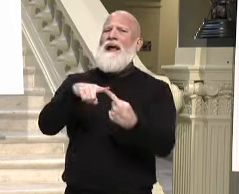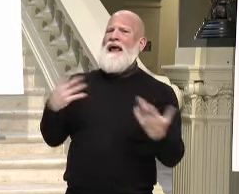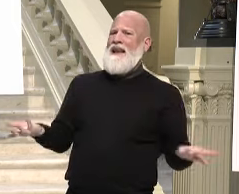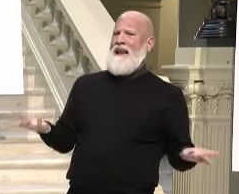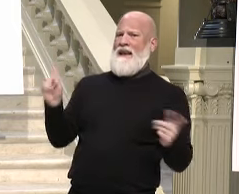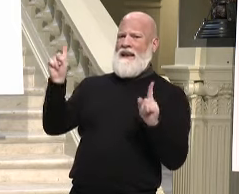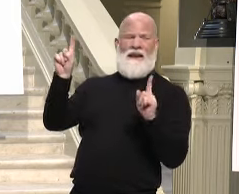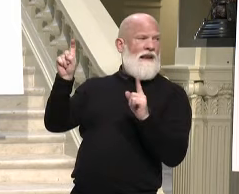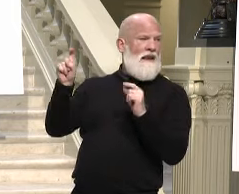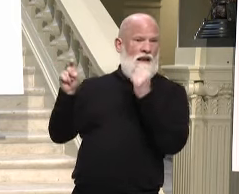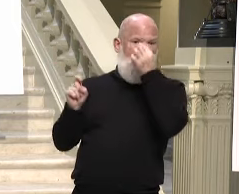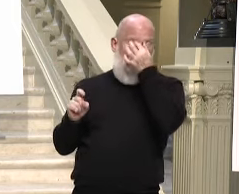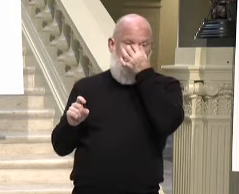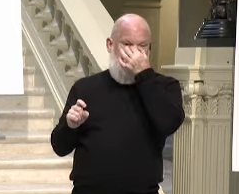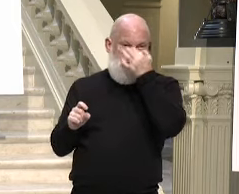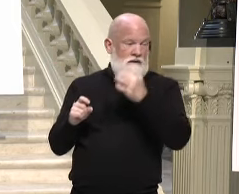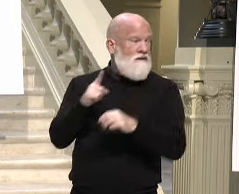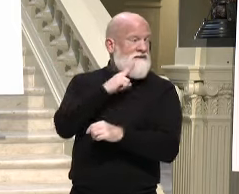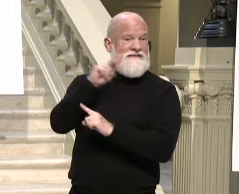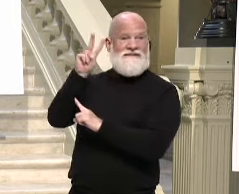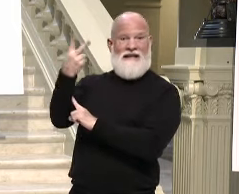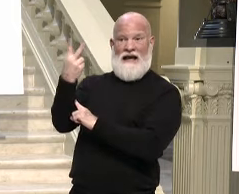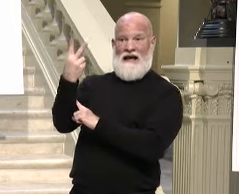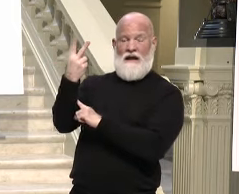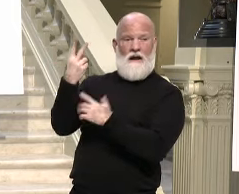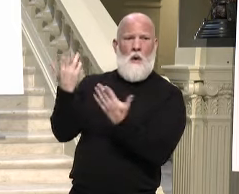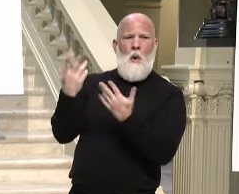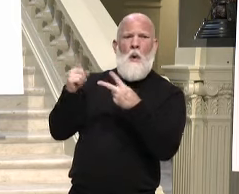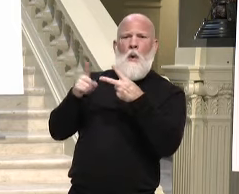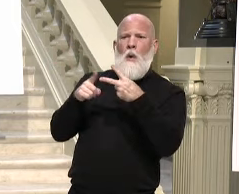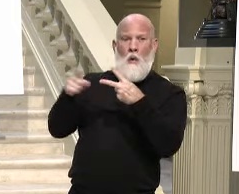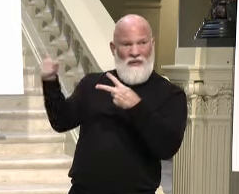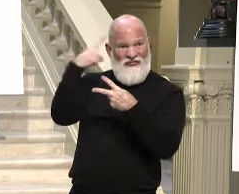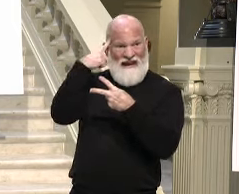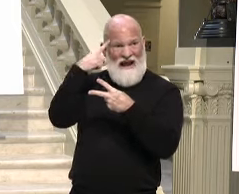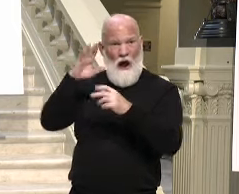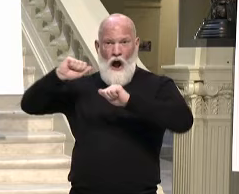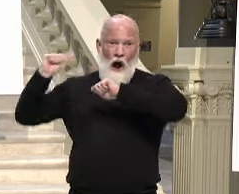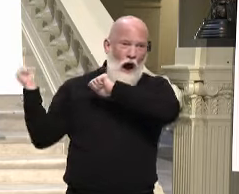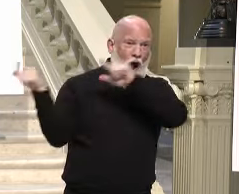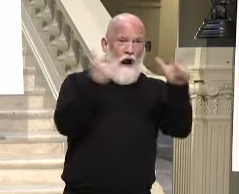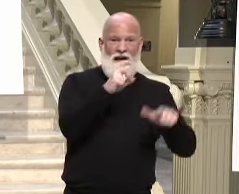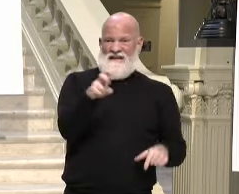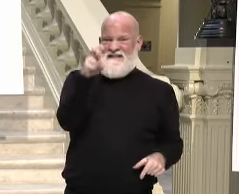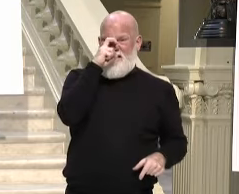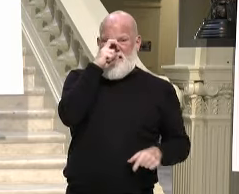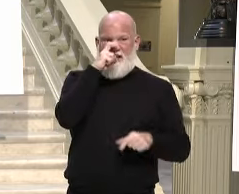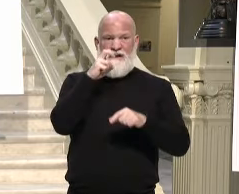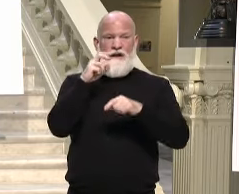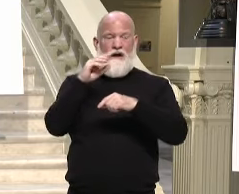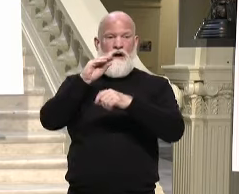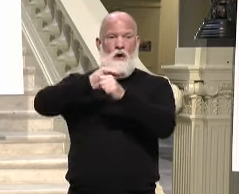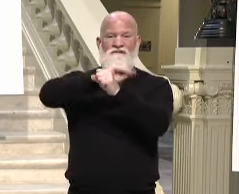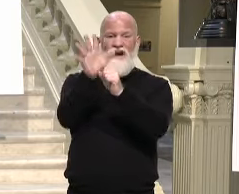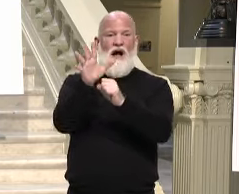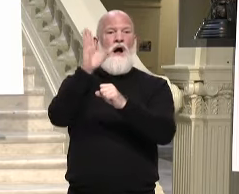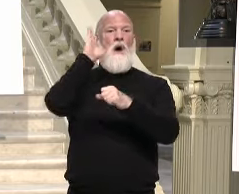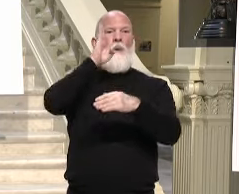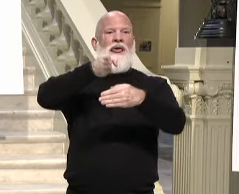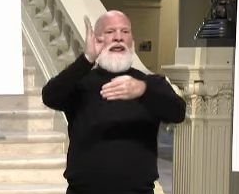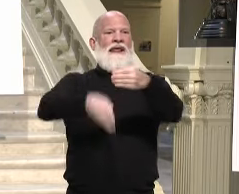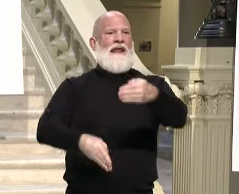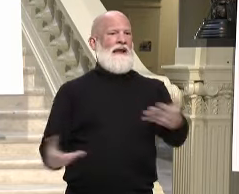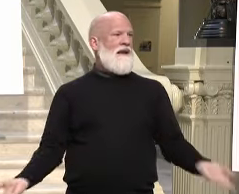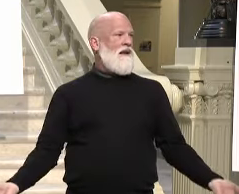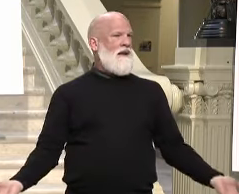And when do you think all this is going to end? Well, that's a loaded question, John. I will